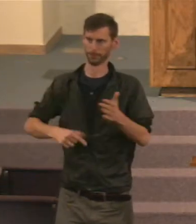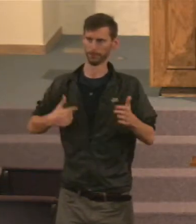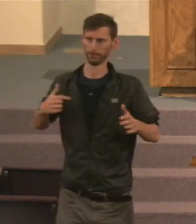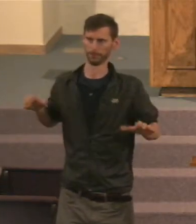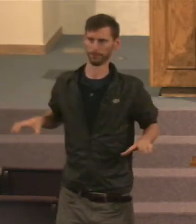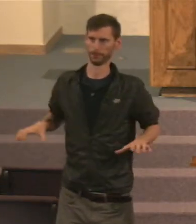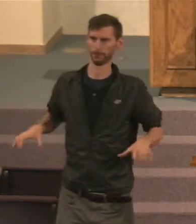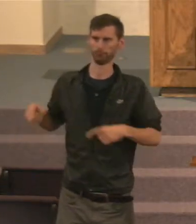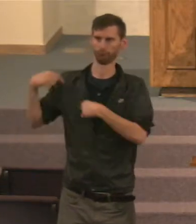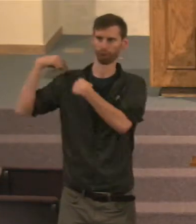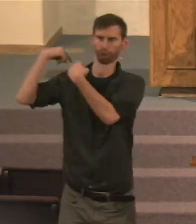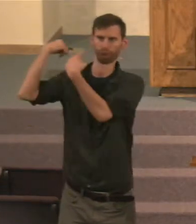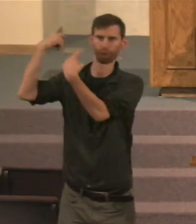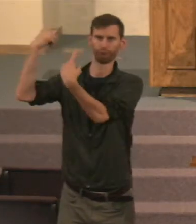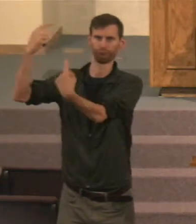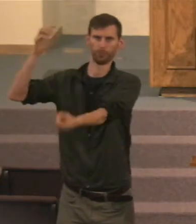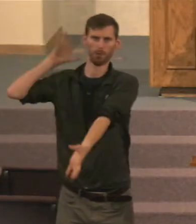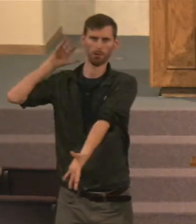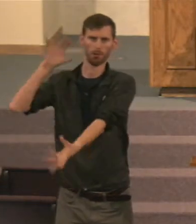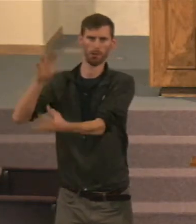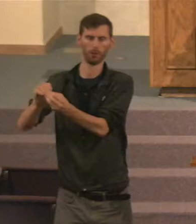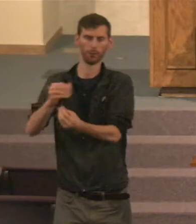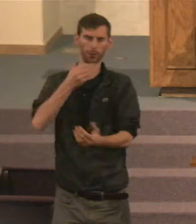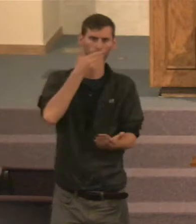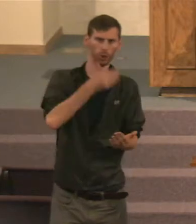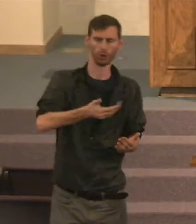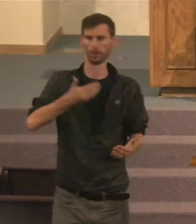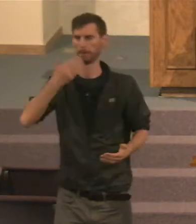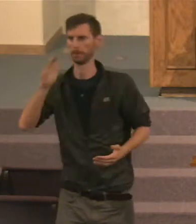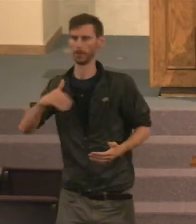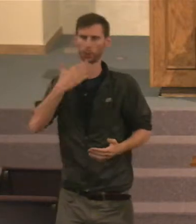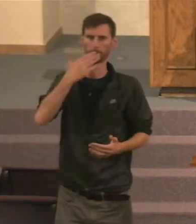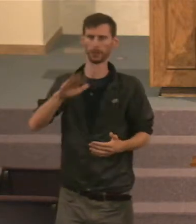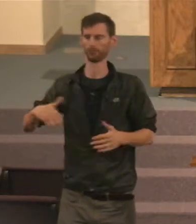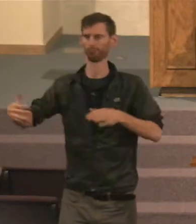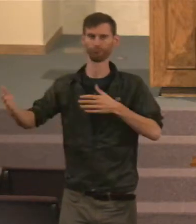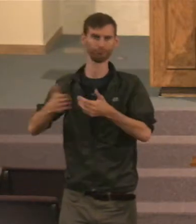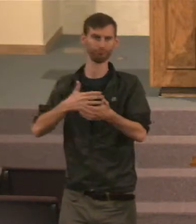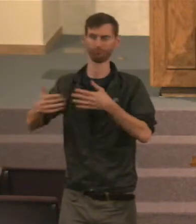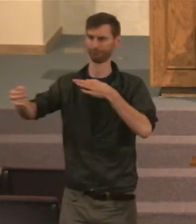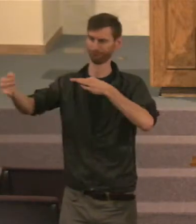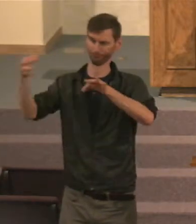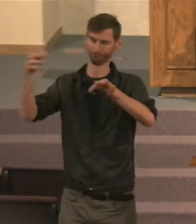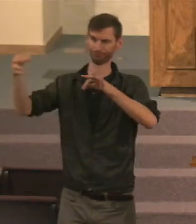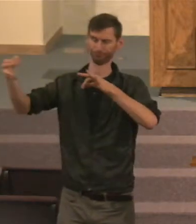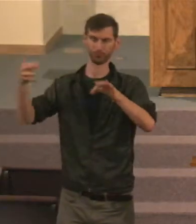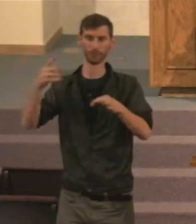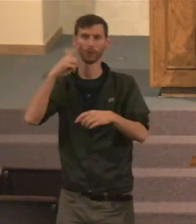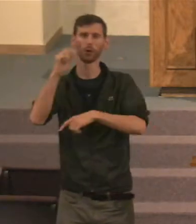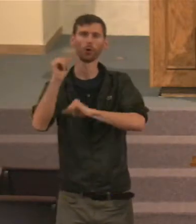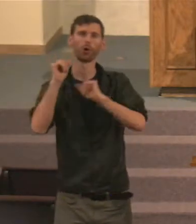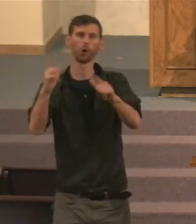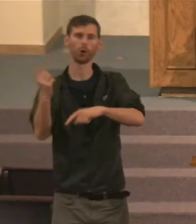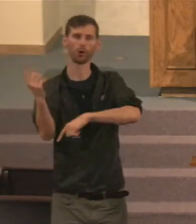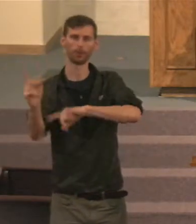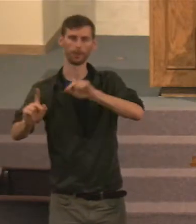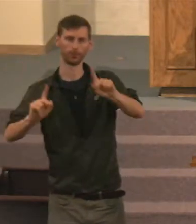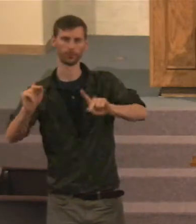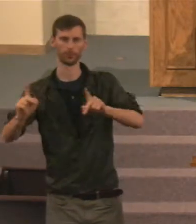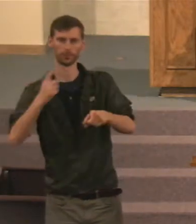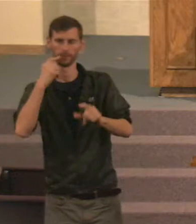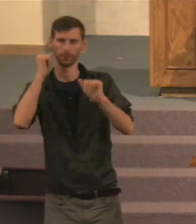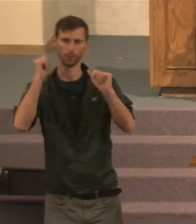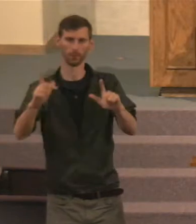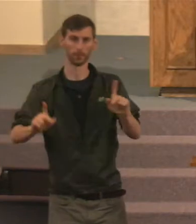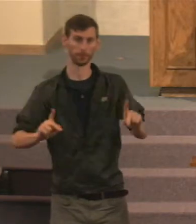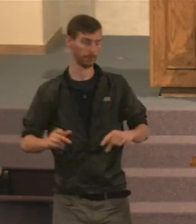It's an appointed day, And it's an appointed day, For all people. Every one of us, Will have to stand before God, In judgment. Nobody will be able, To